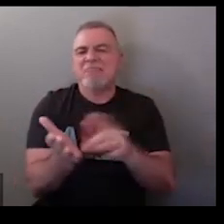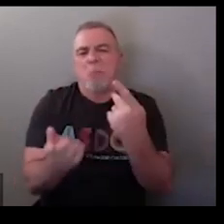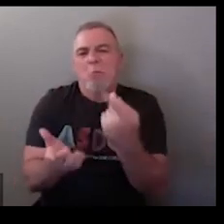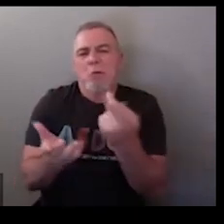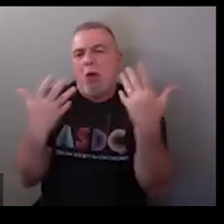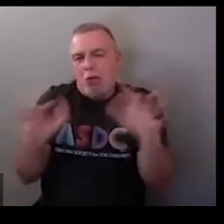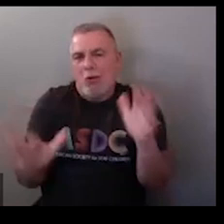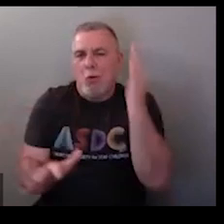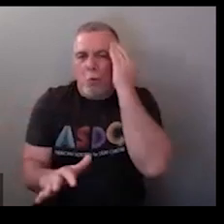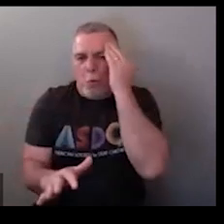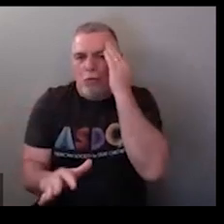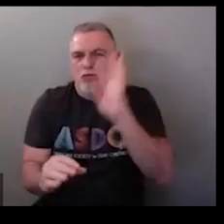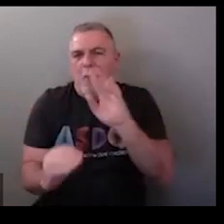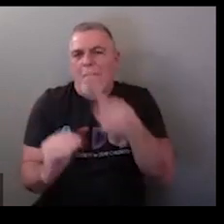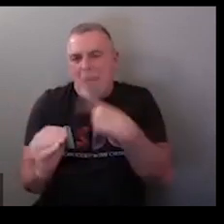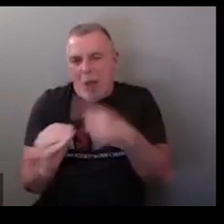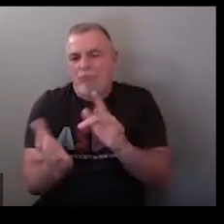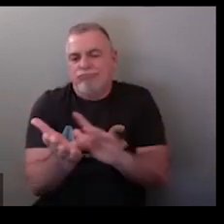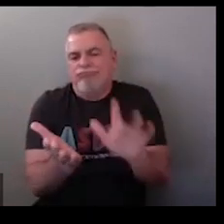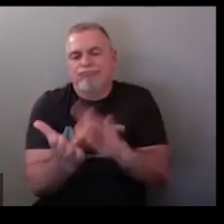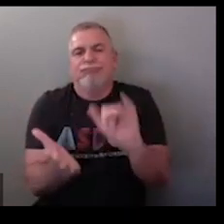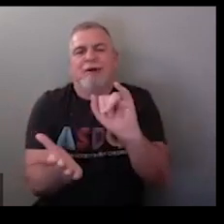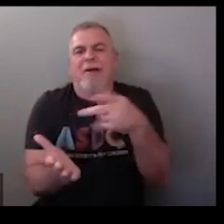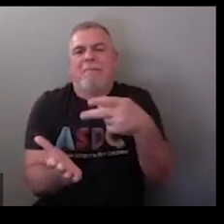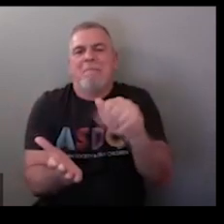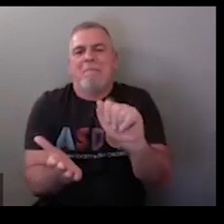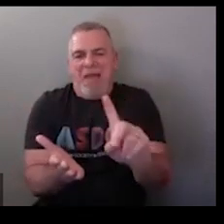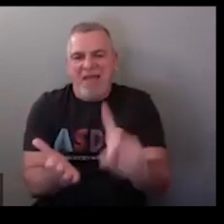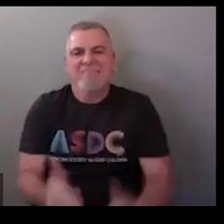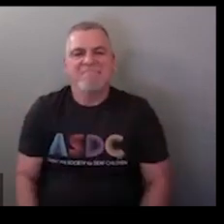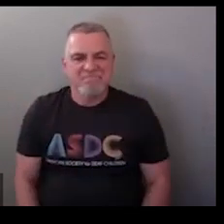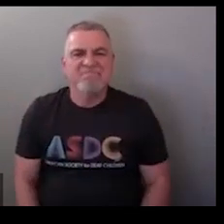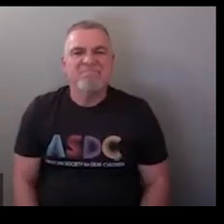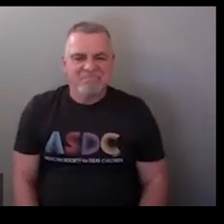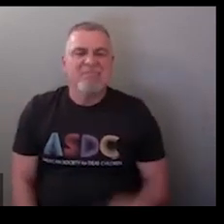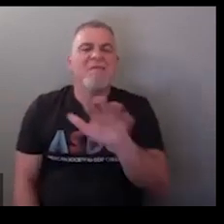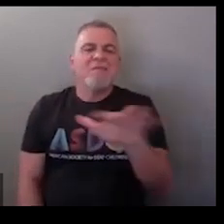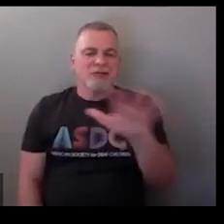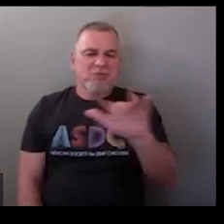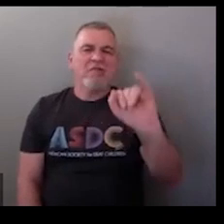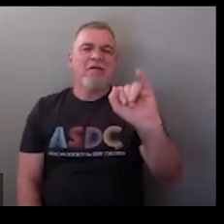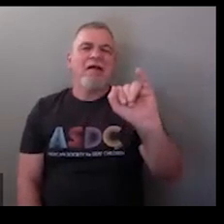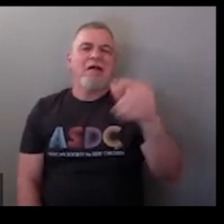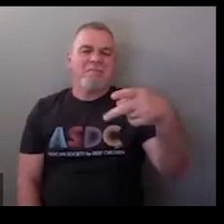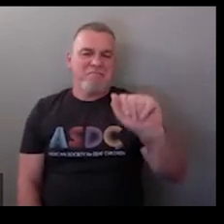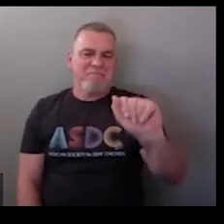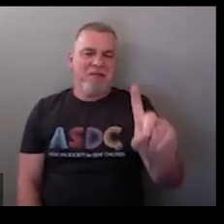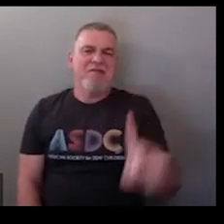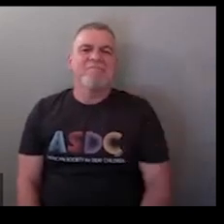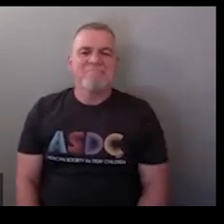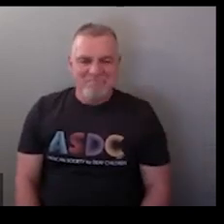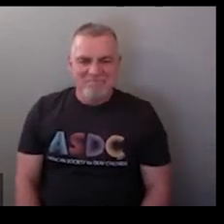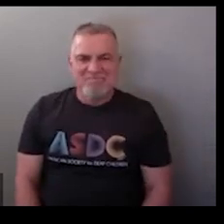again in conversation I'm just going to do the little motion for scrolling because we've already clarified that it's an ipad so